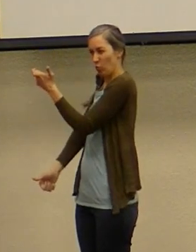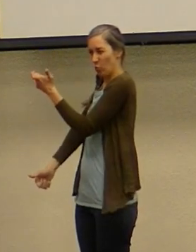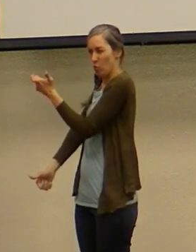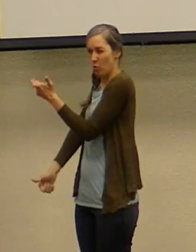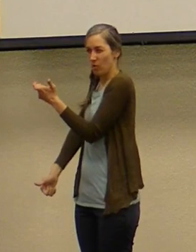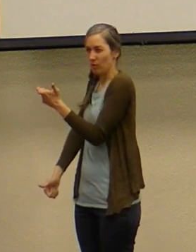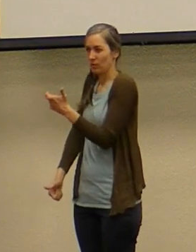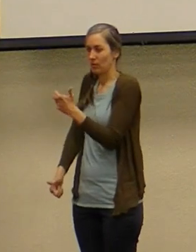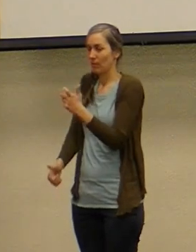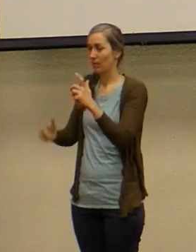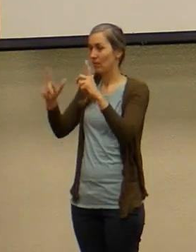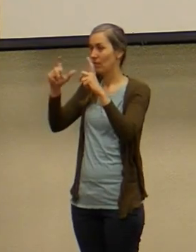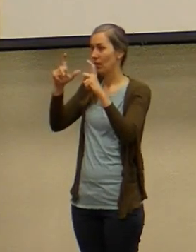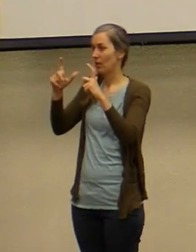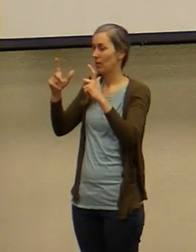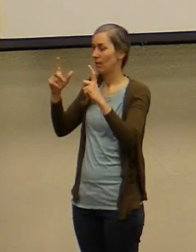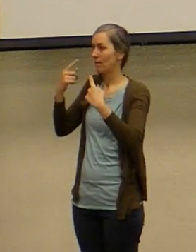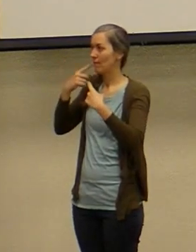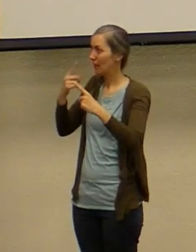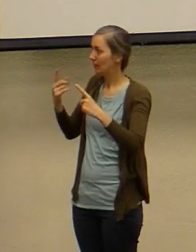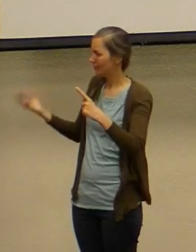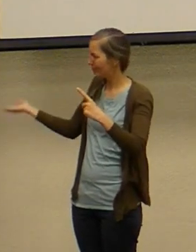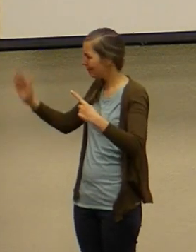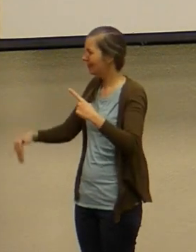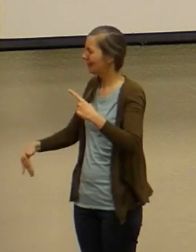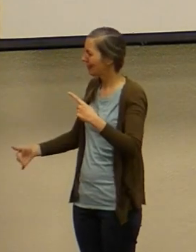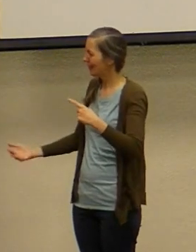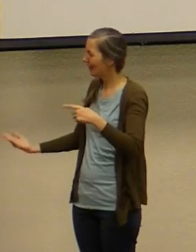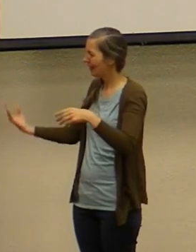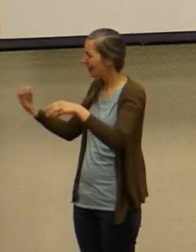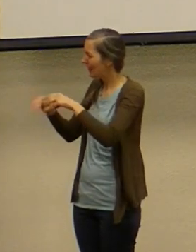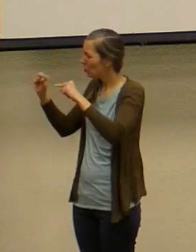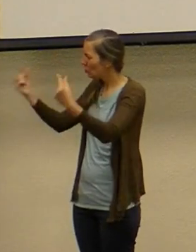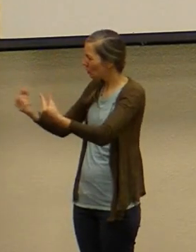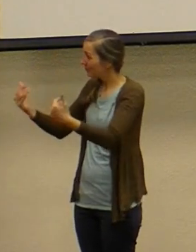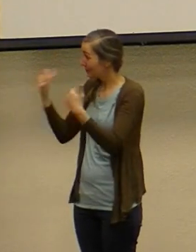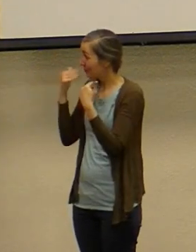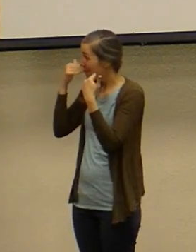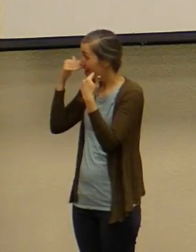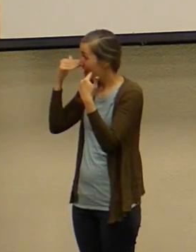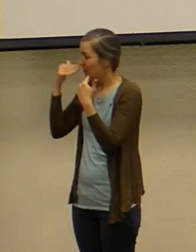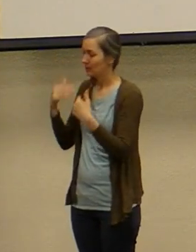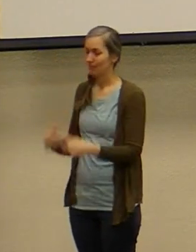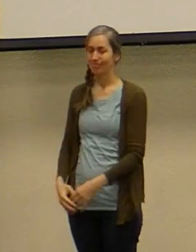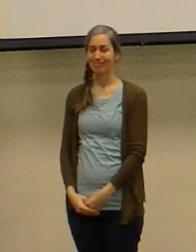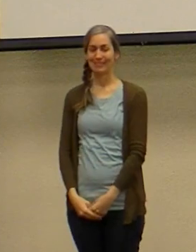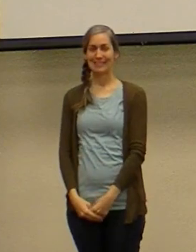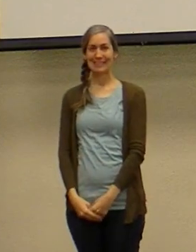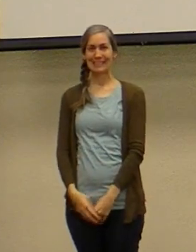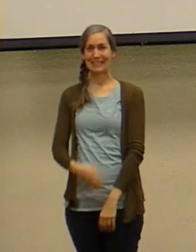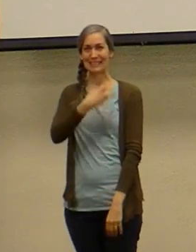the photographer finally convinces her to get in the group and smile real big revealing her braces